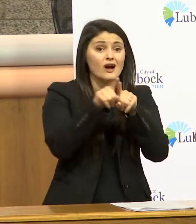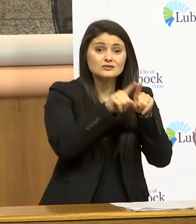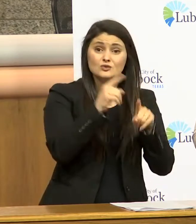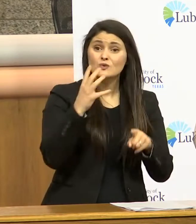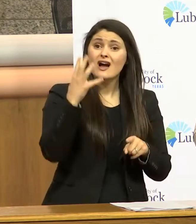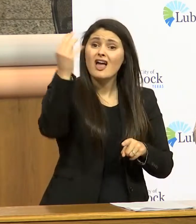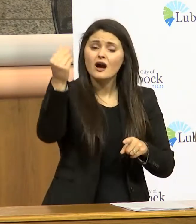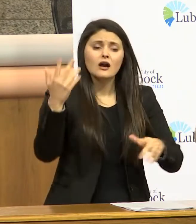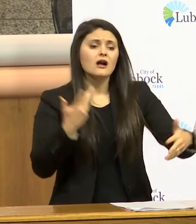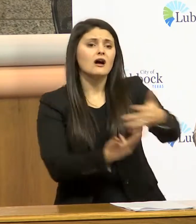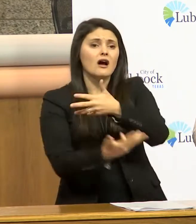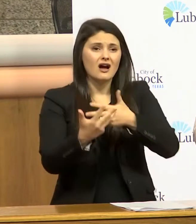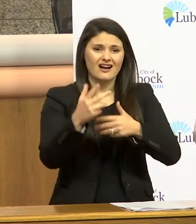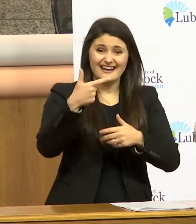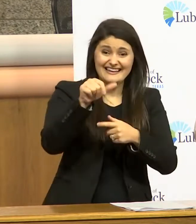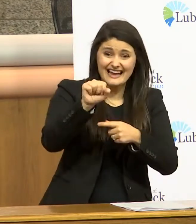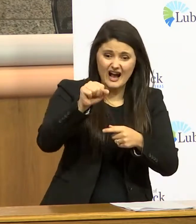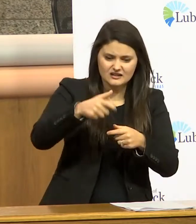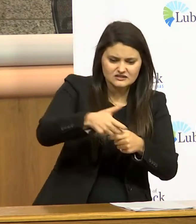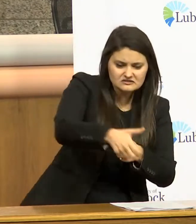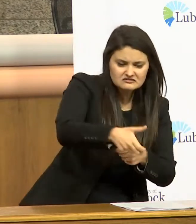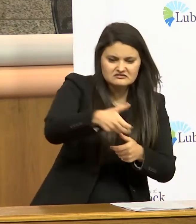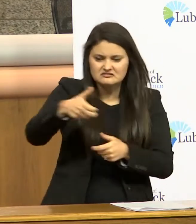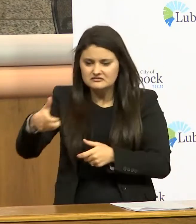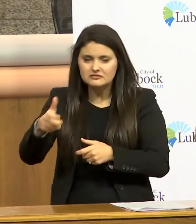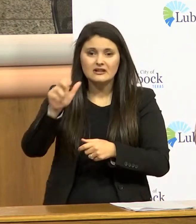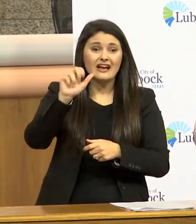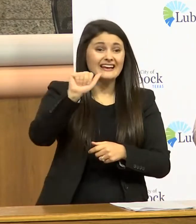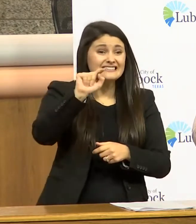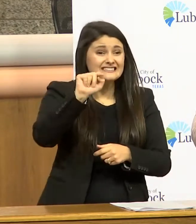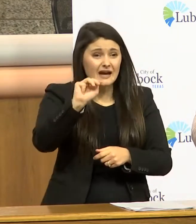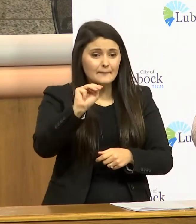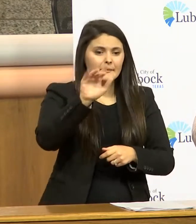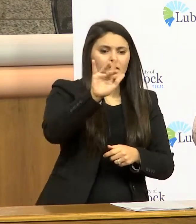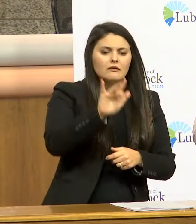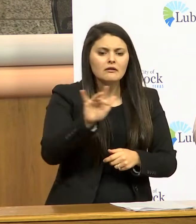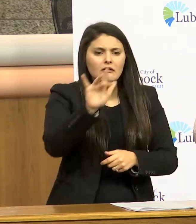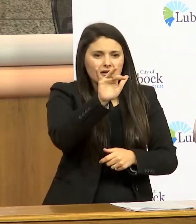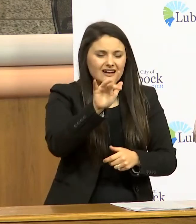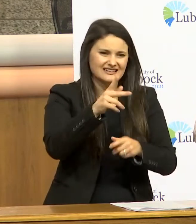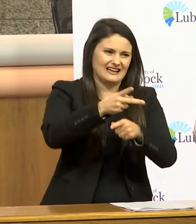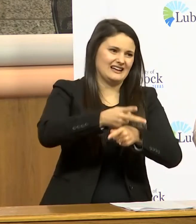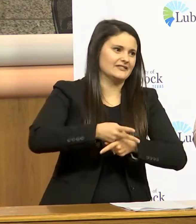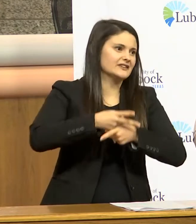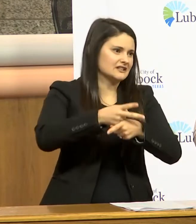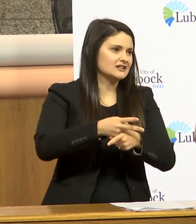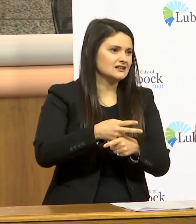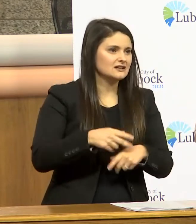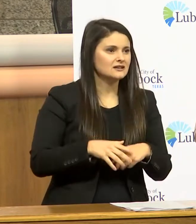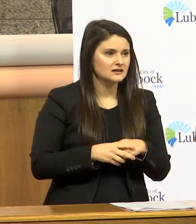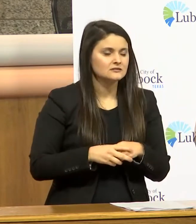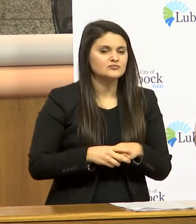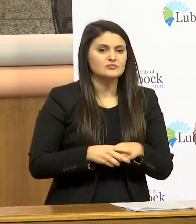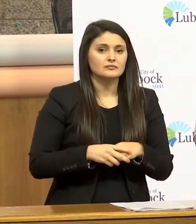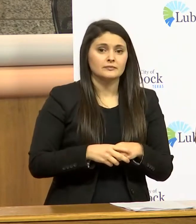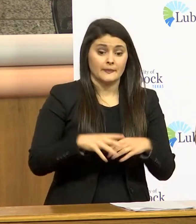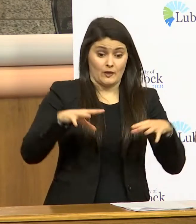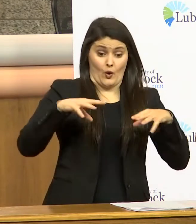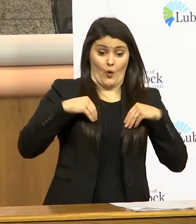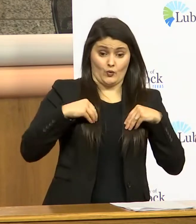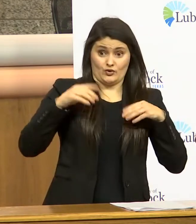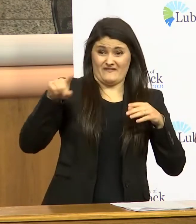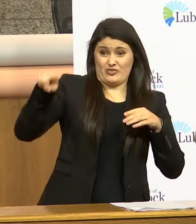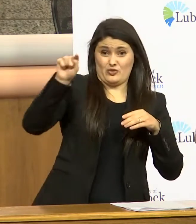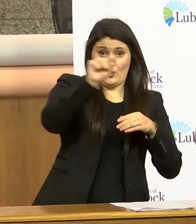high touch areas those gas pumps the credit card ATM screen you know we want the owners of